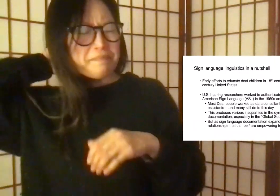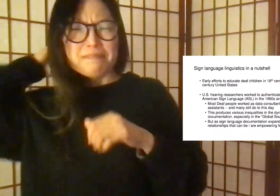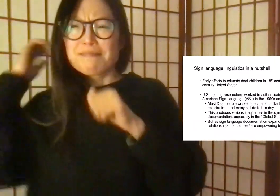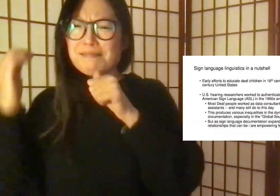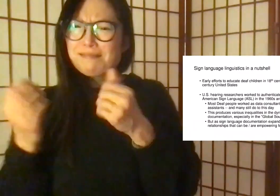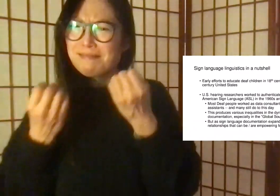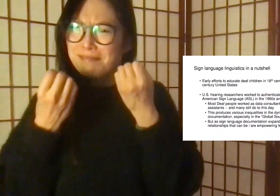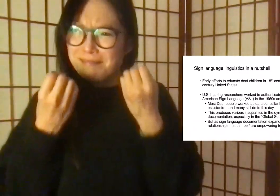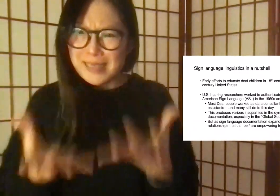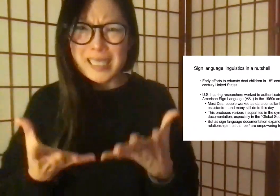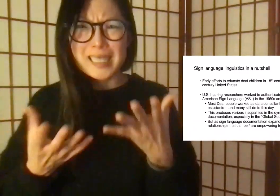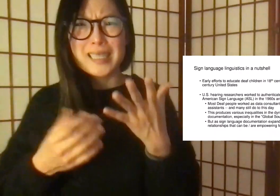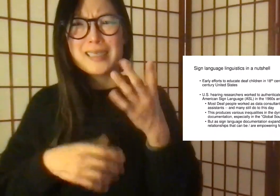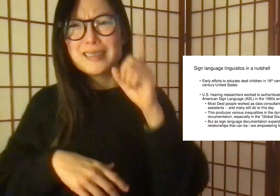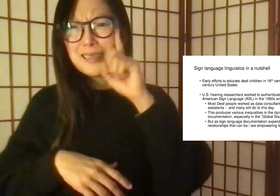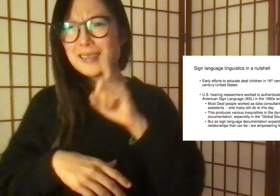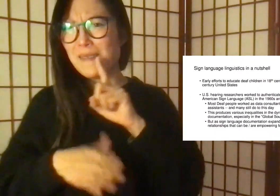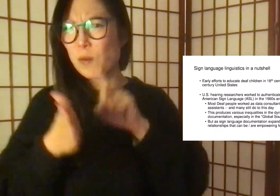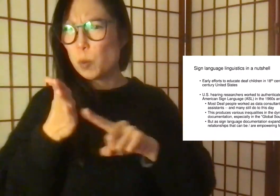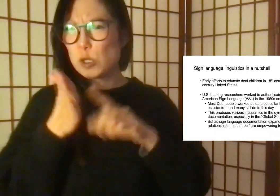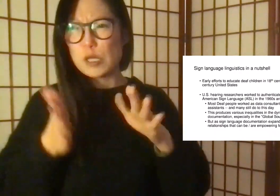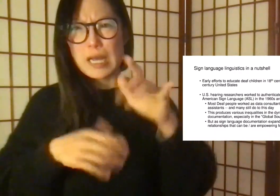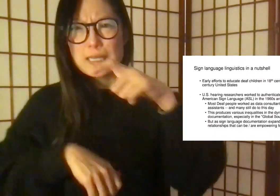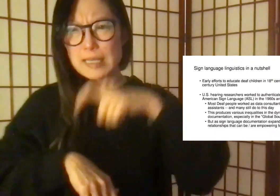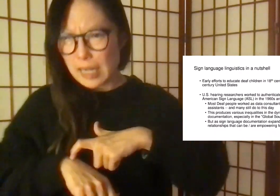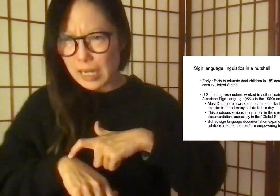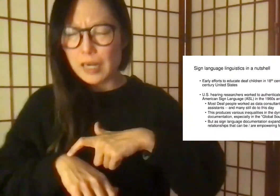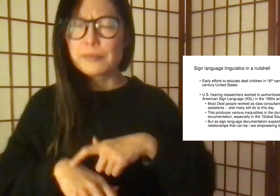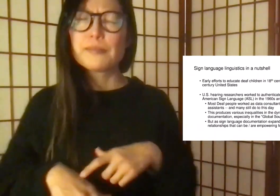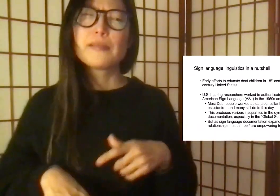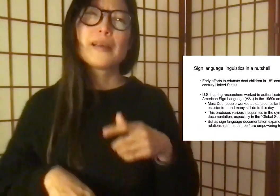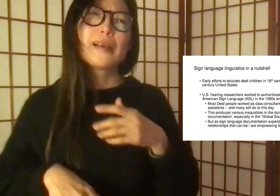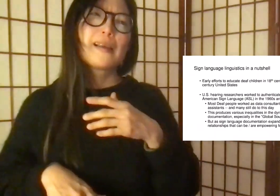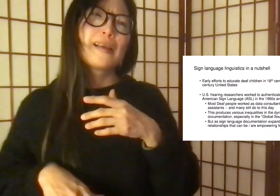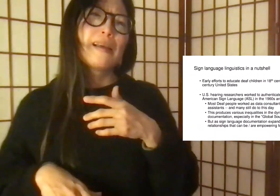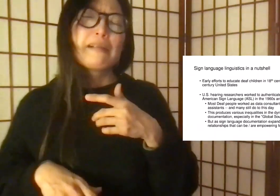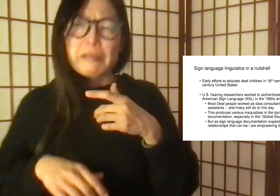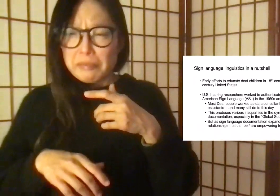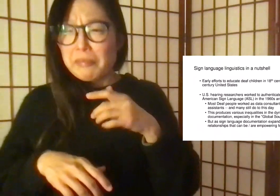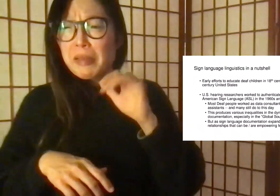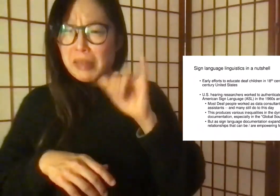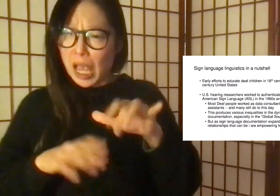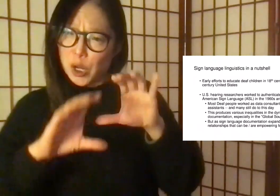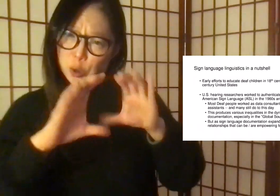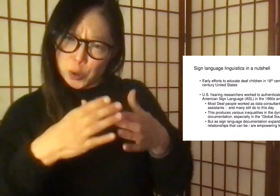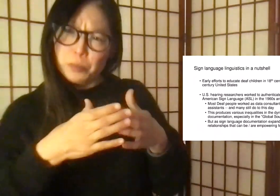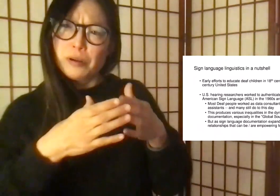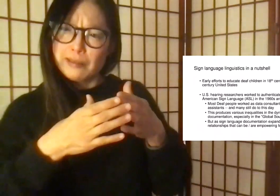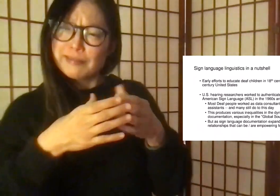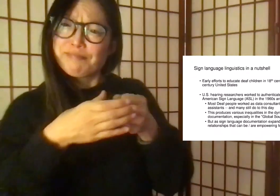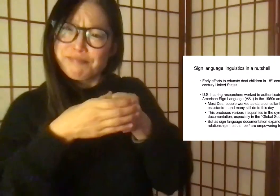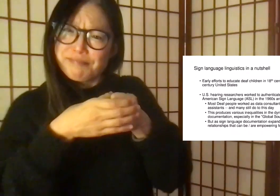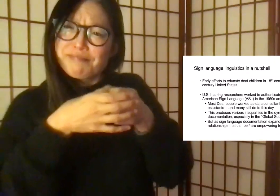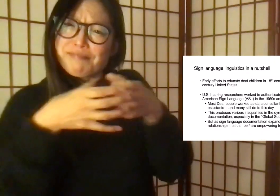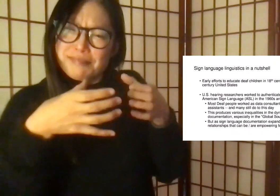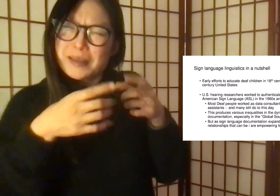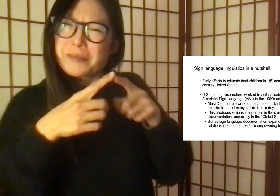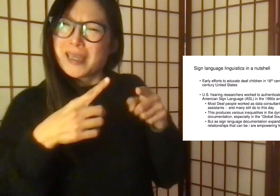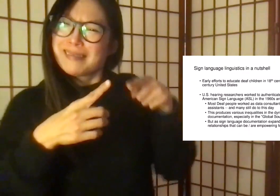assistants for hearing researchers. though there are few deaf researchers at the